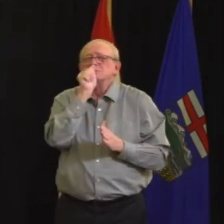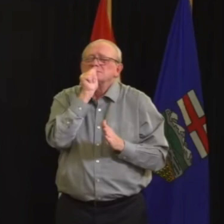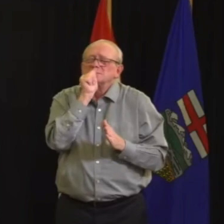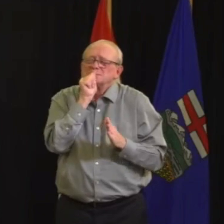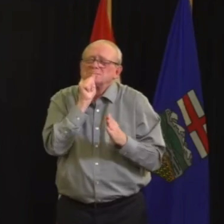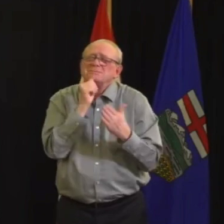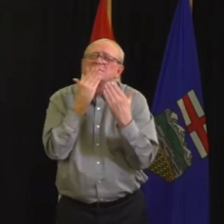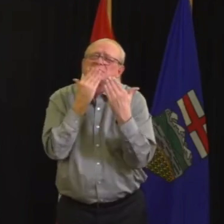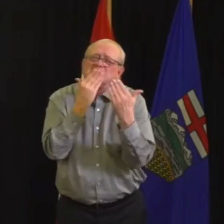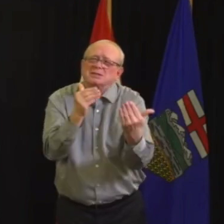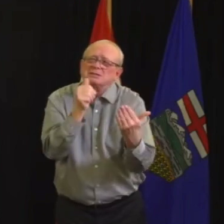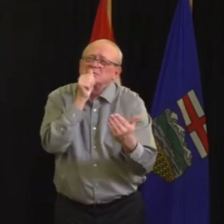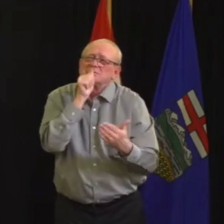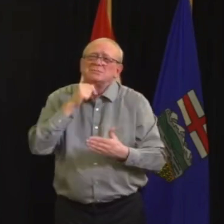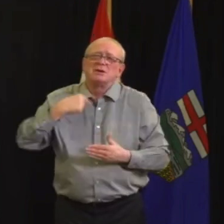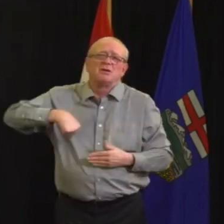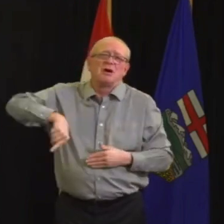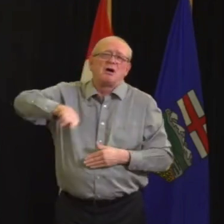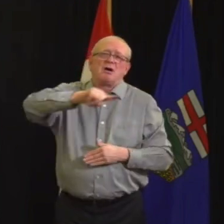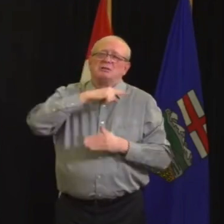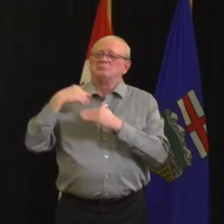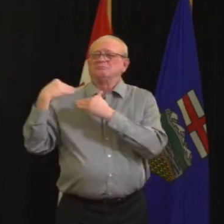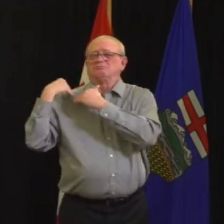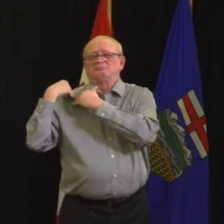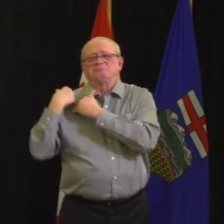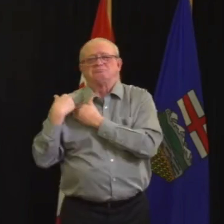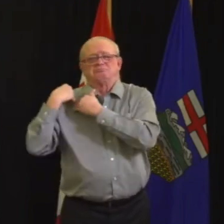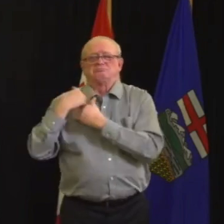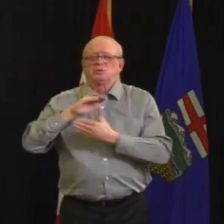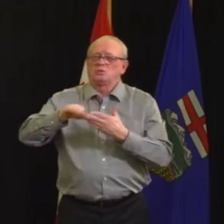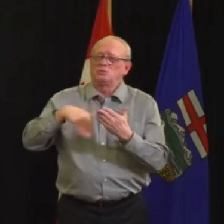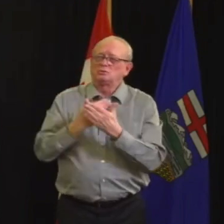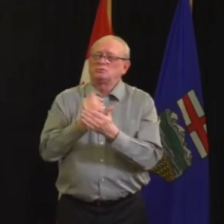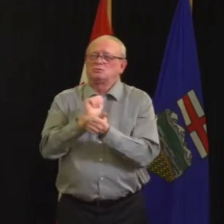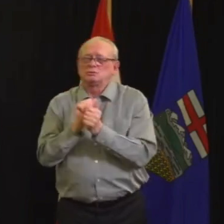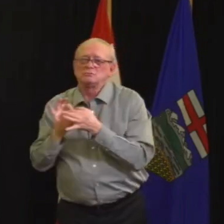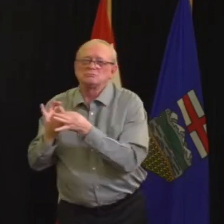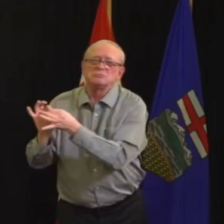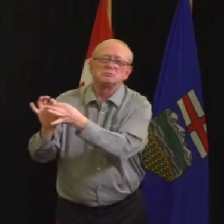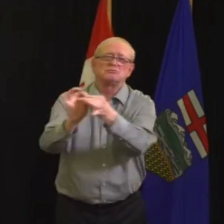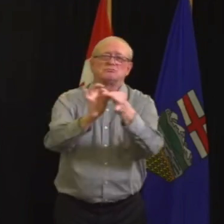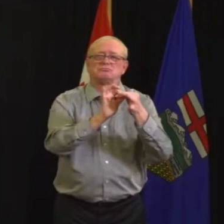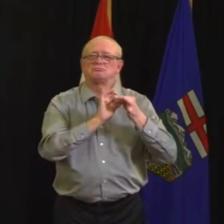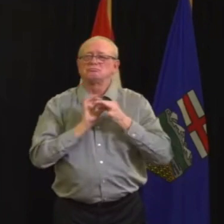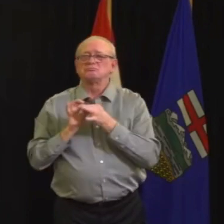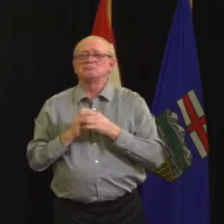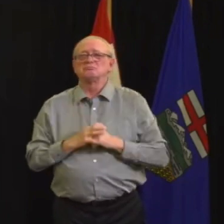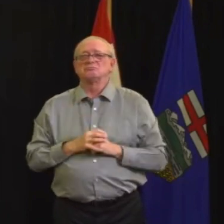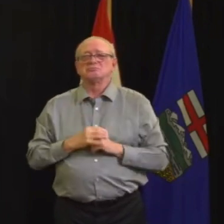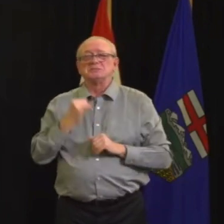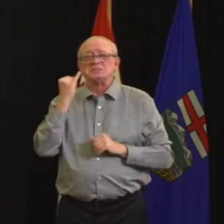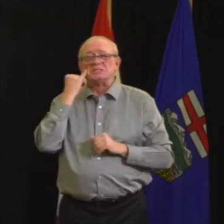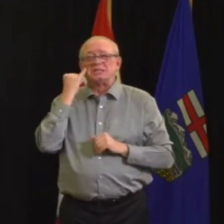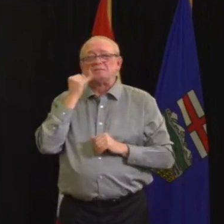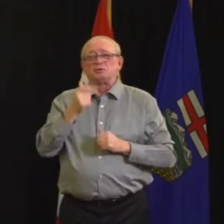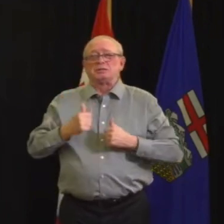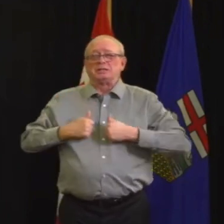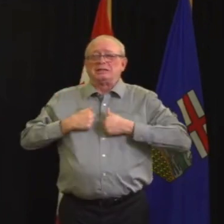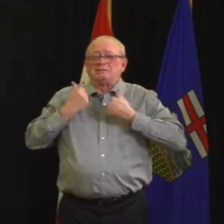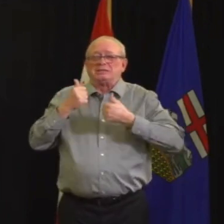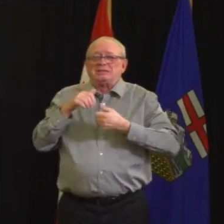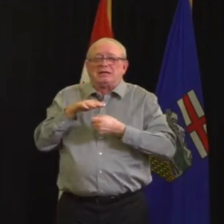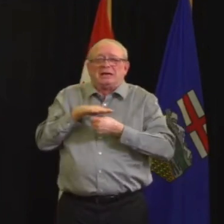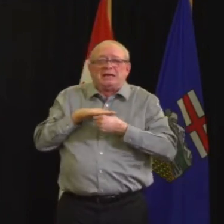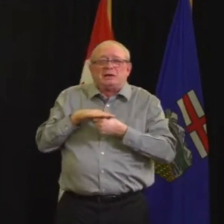live in an area with enhanced measures, we need you to take action immediately. Please limit your social interactions with friends,